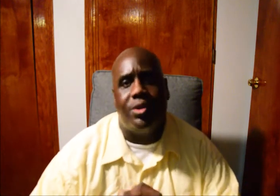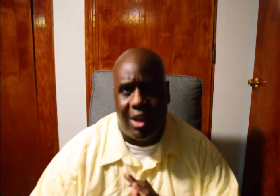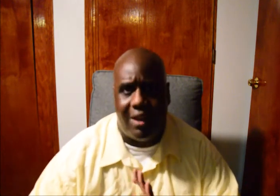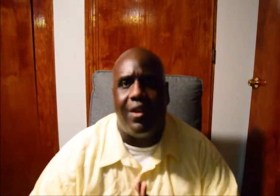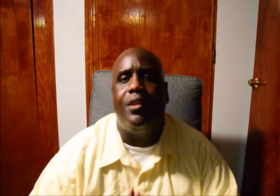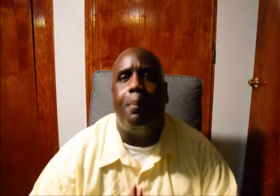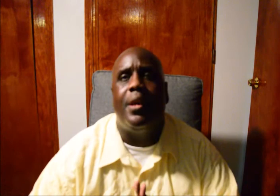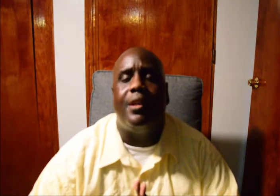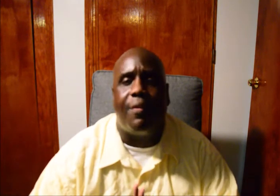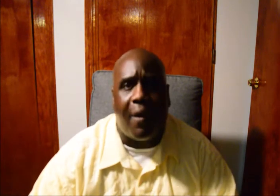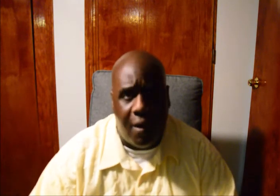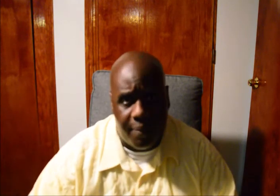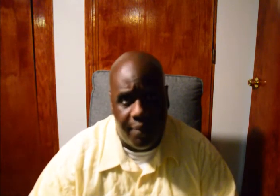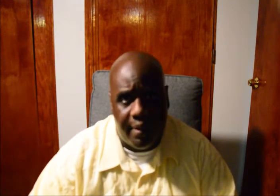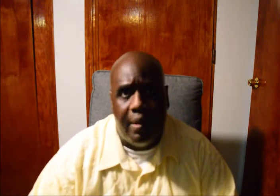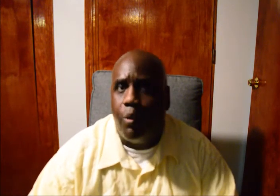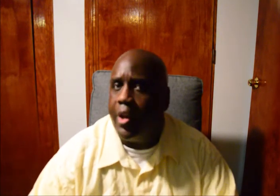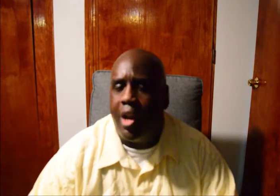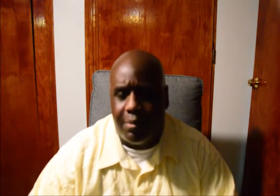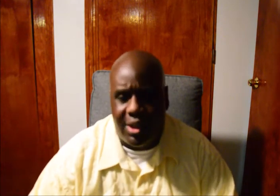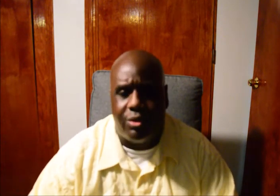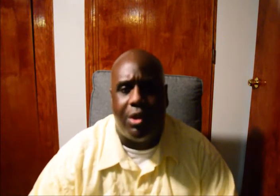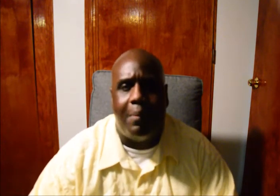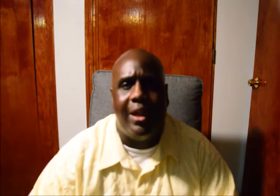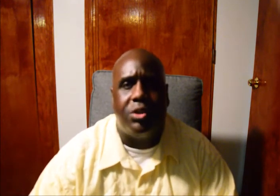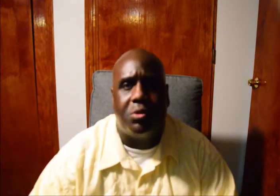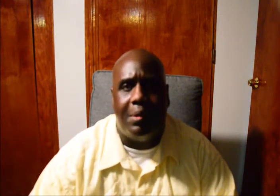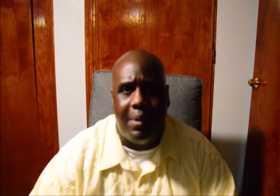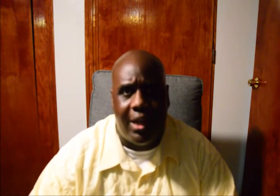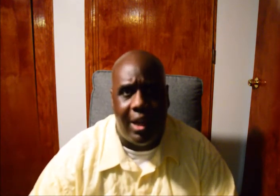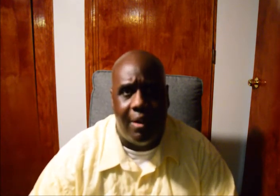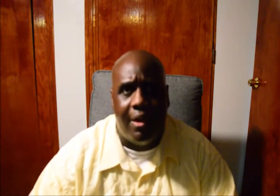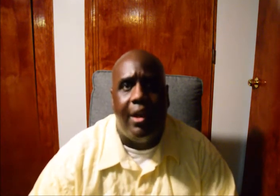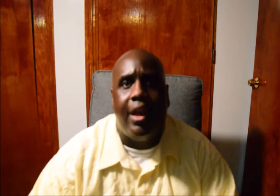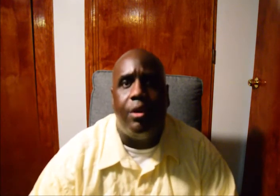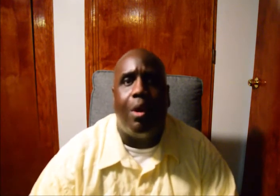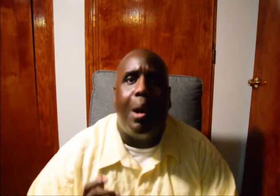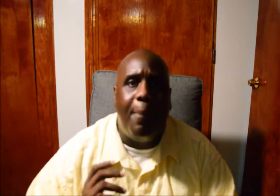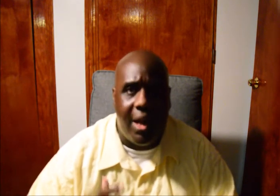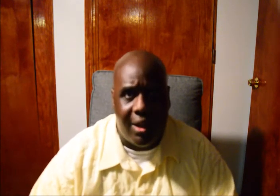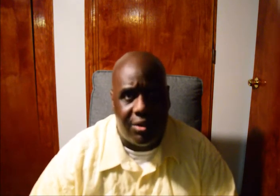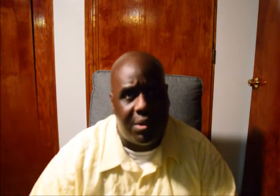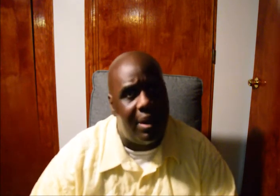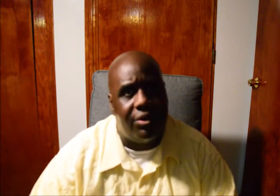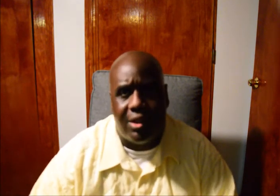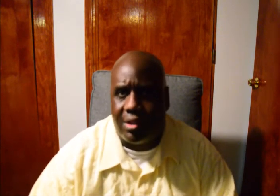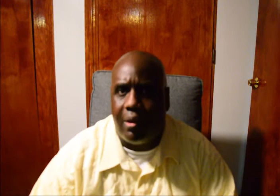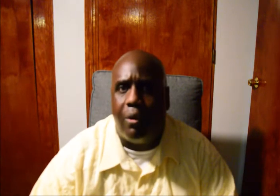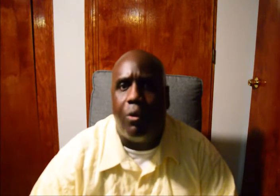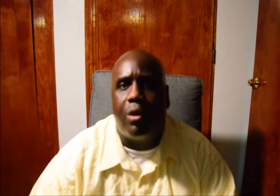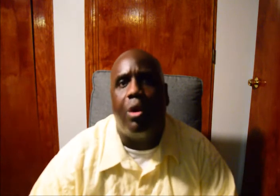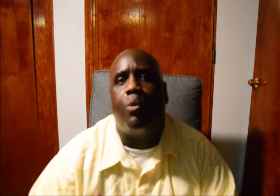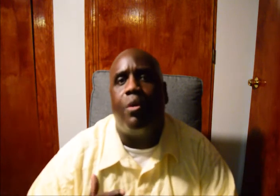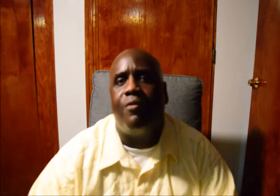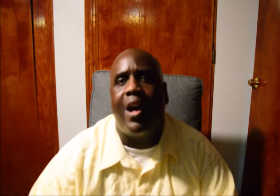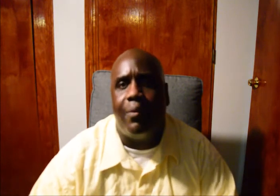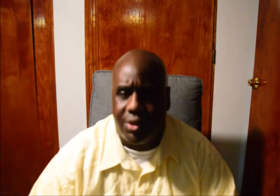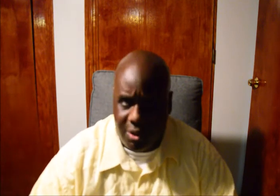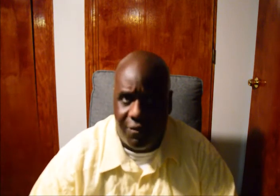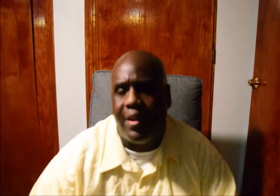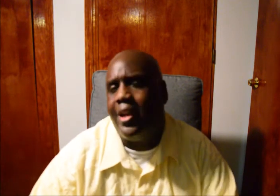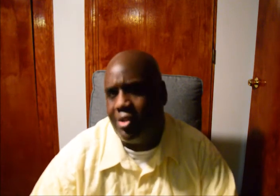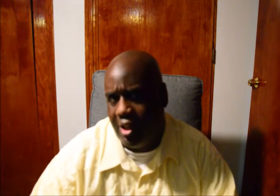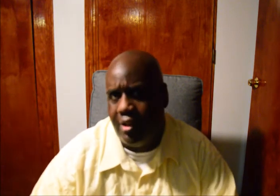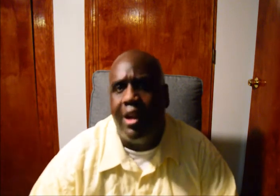who wants to have independent thought, when it comes down to the mainstream media, in your opinions about this whole coronavirus,